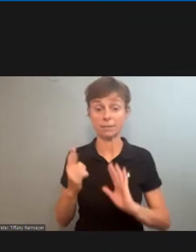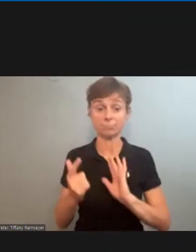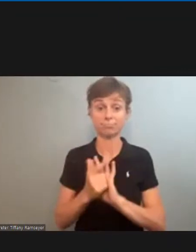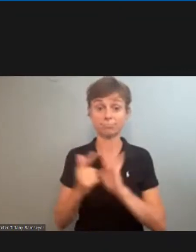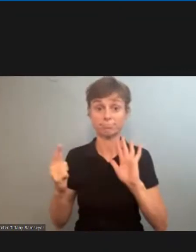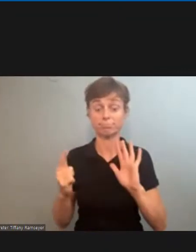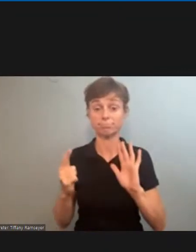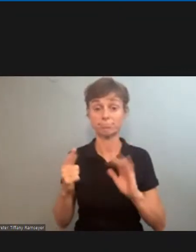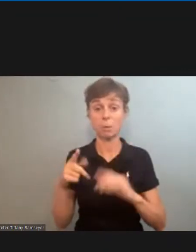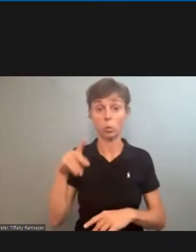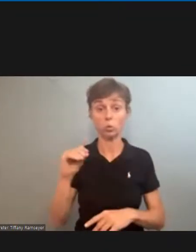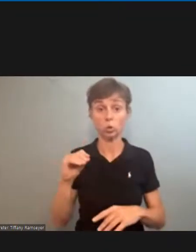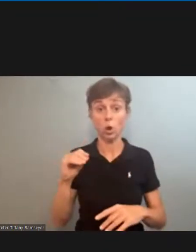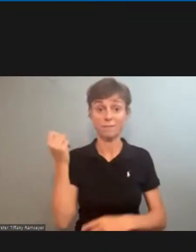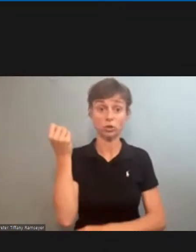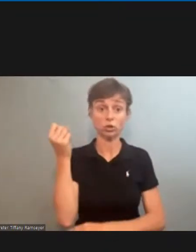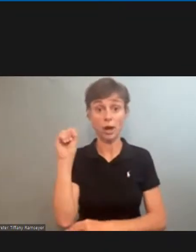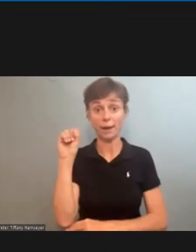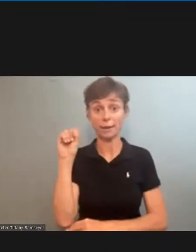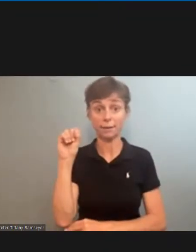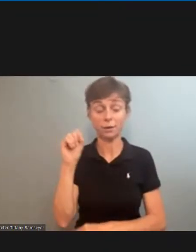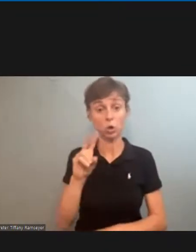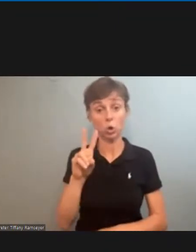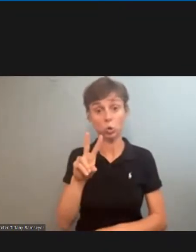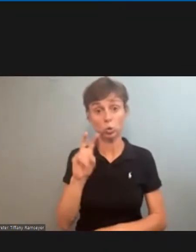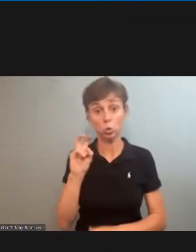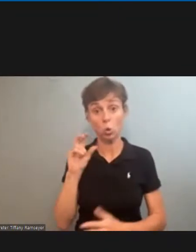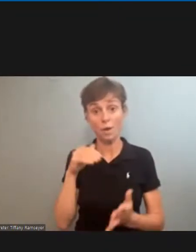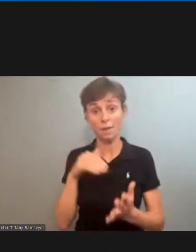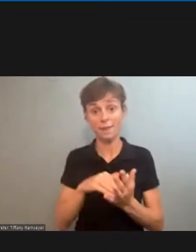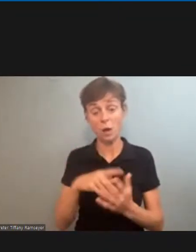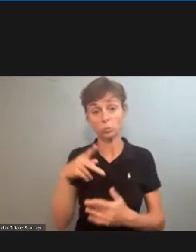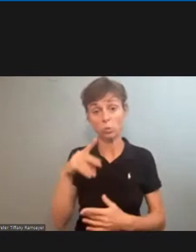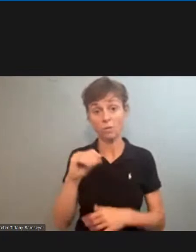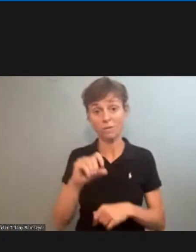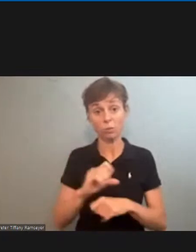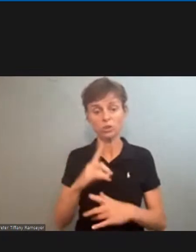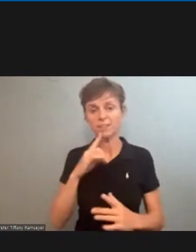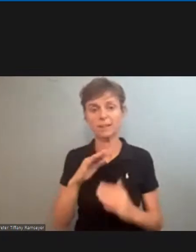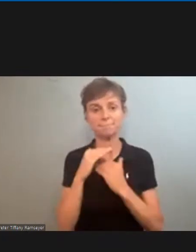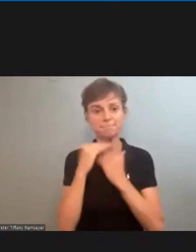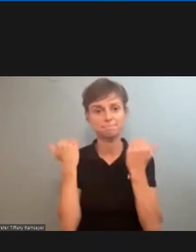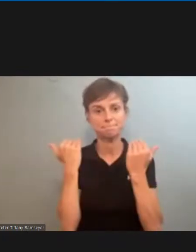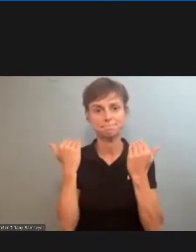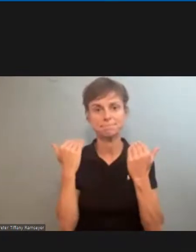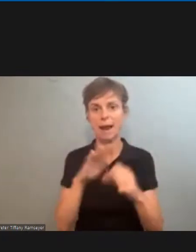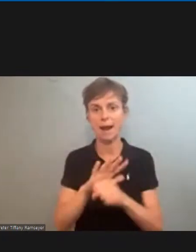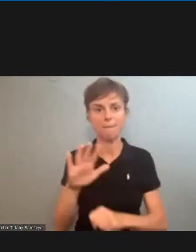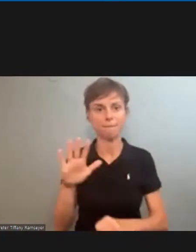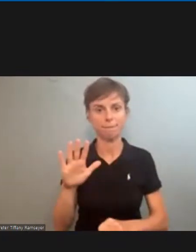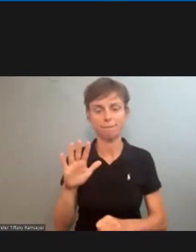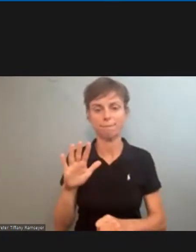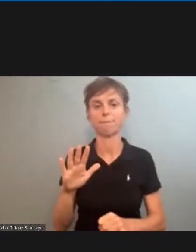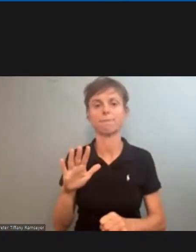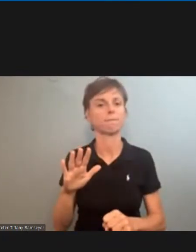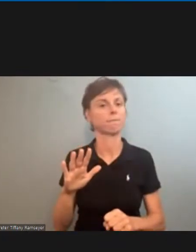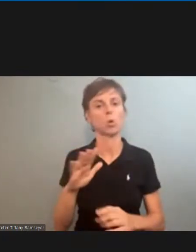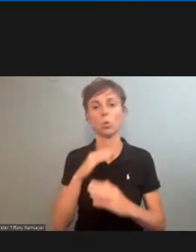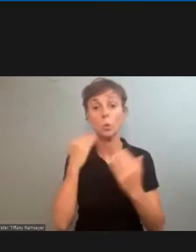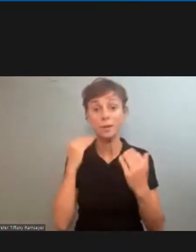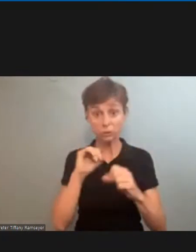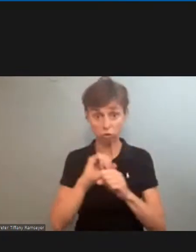postal strike where 200,000 postal workers said enough is enough put the jobs on there put their jobs on the line